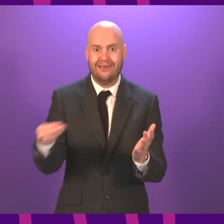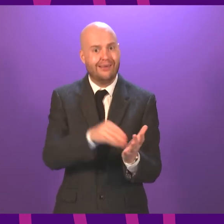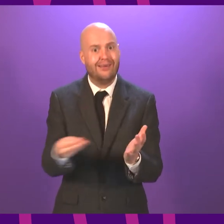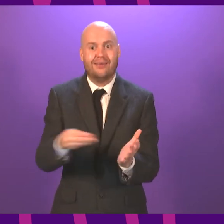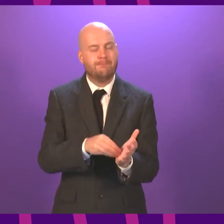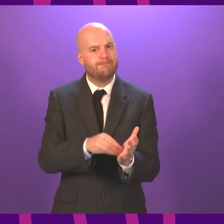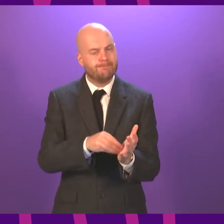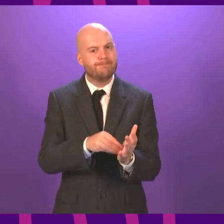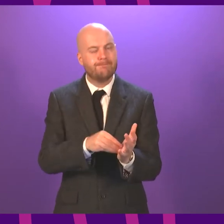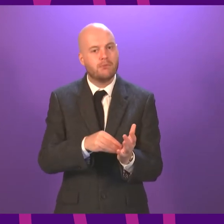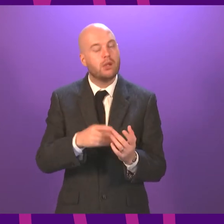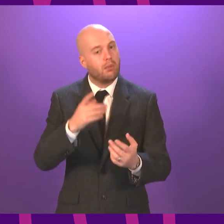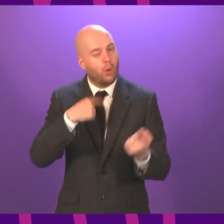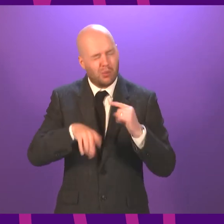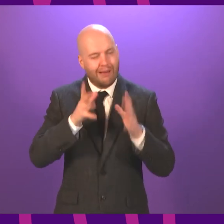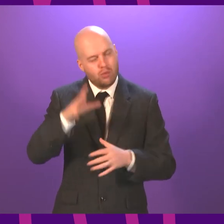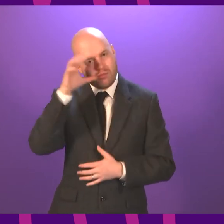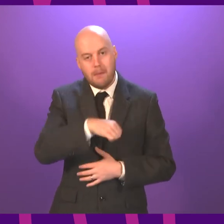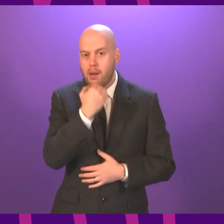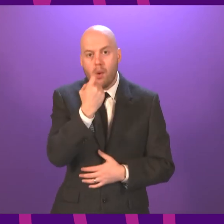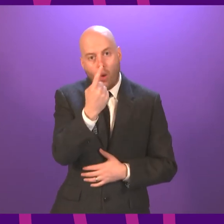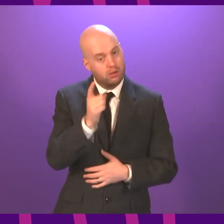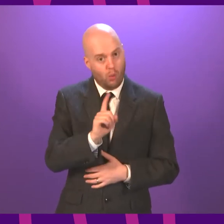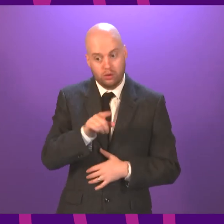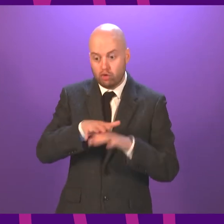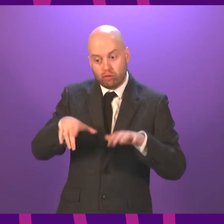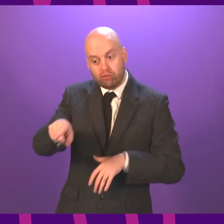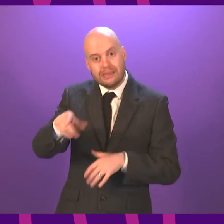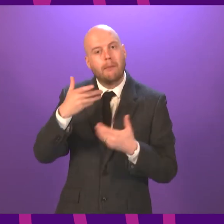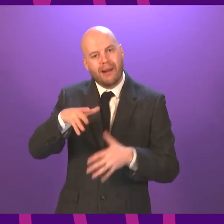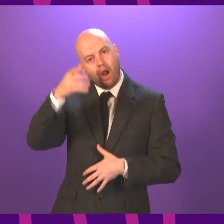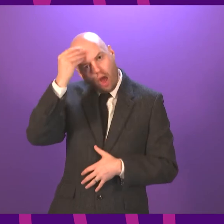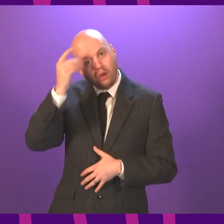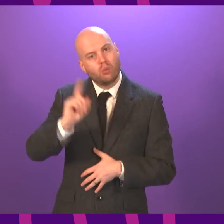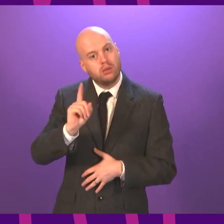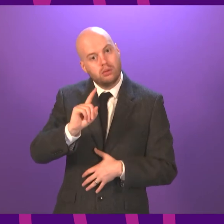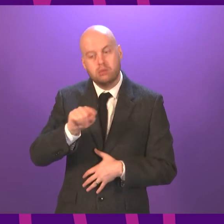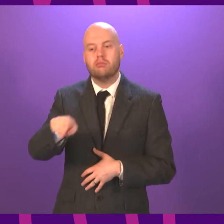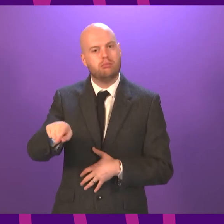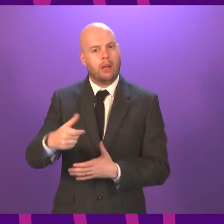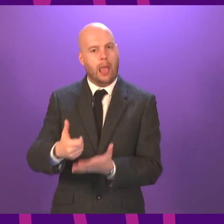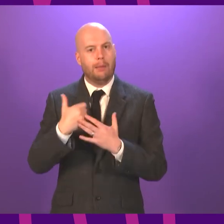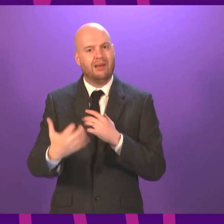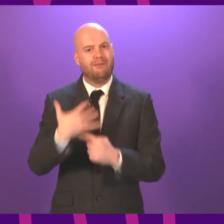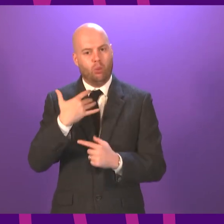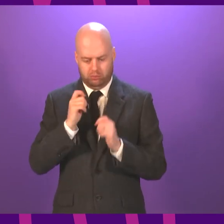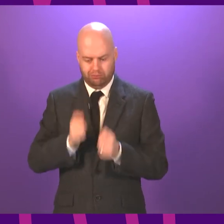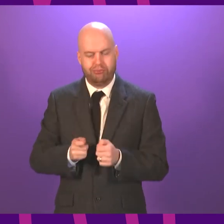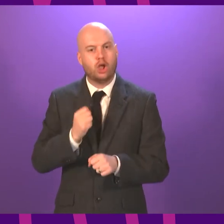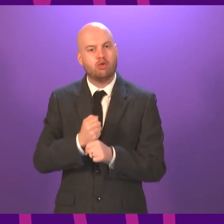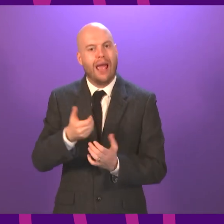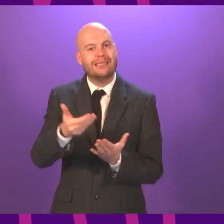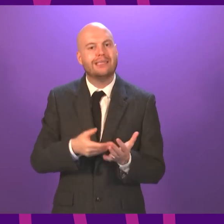of pupils. So this is an approach that has not been easy for anybody, particularly for young people themselves. Of all of the